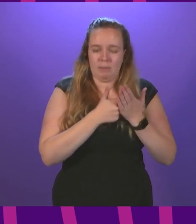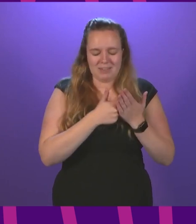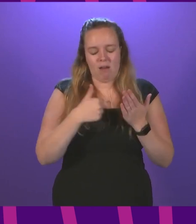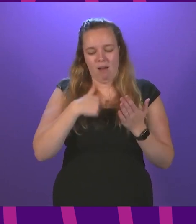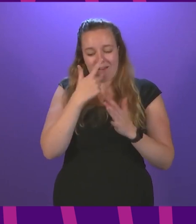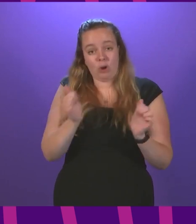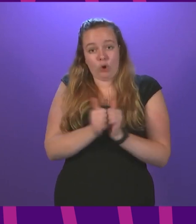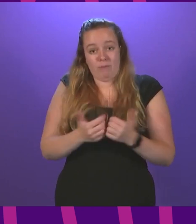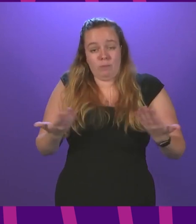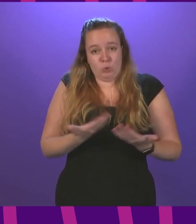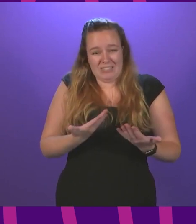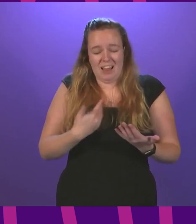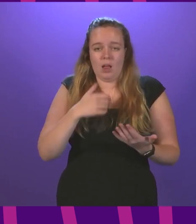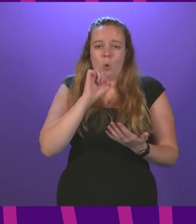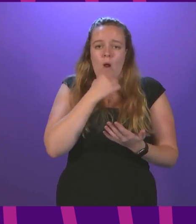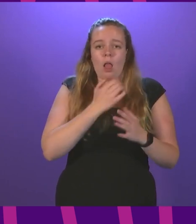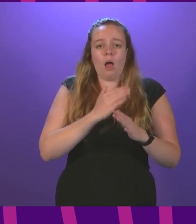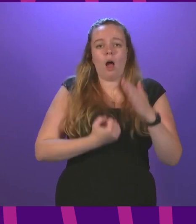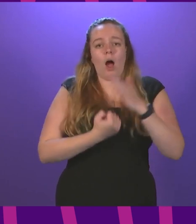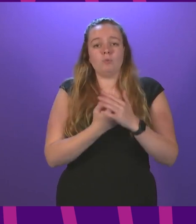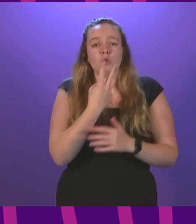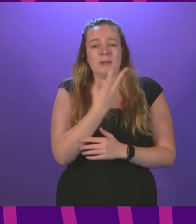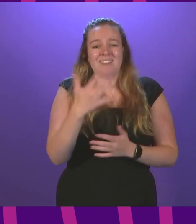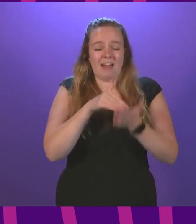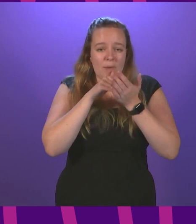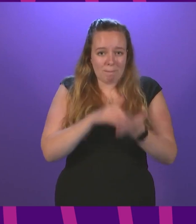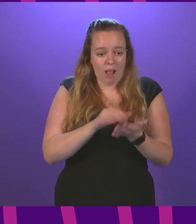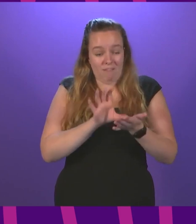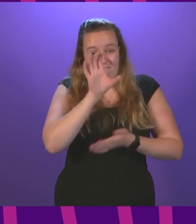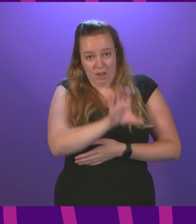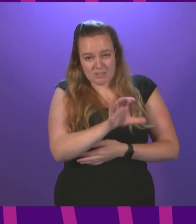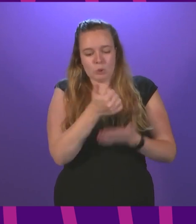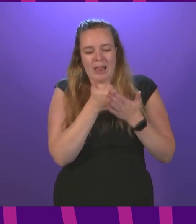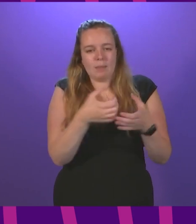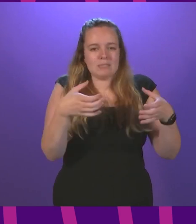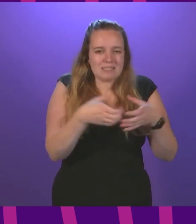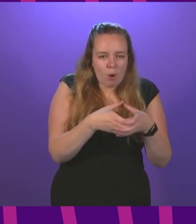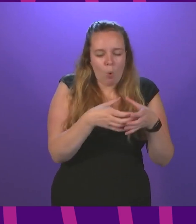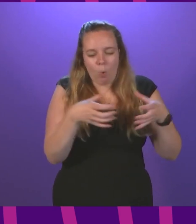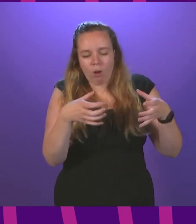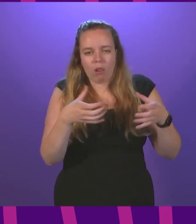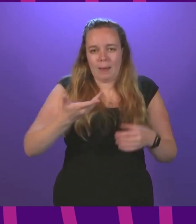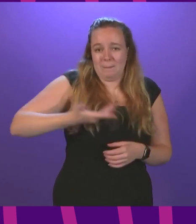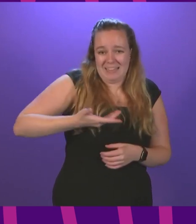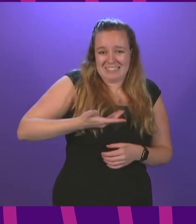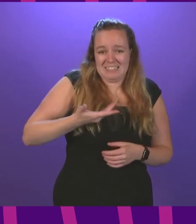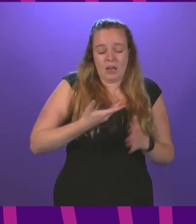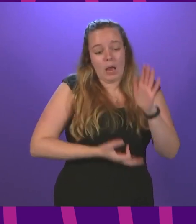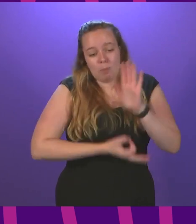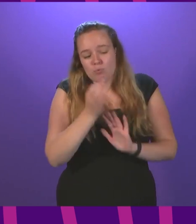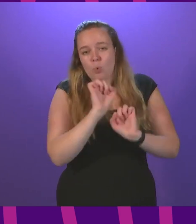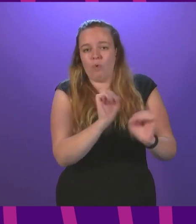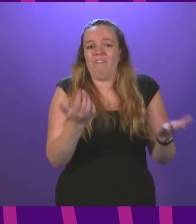confirm today that we will allocate up to £25 million of funding to help small and medium-sized enterprises improve